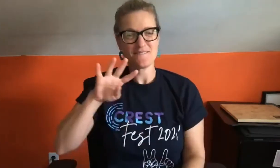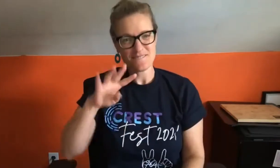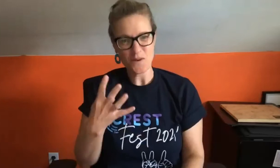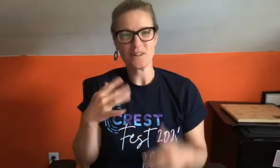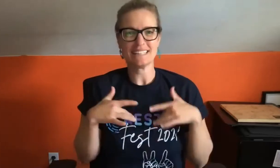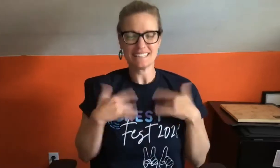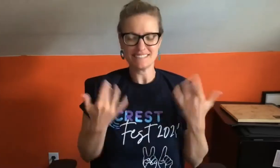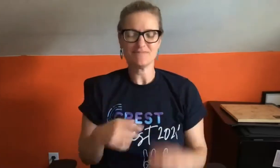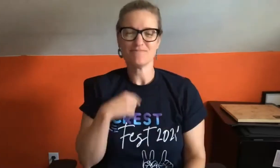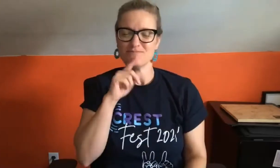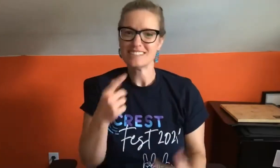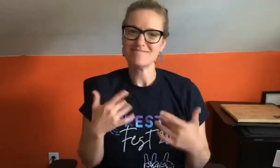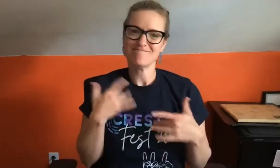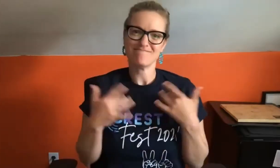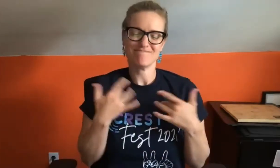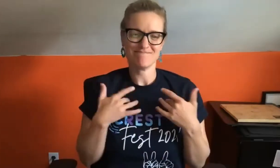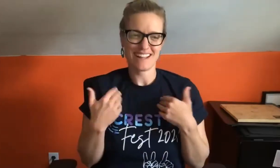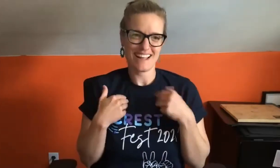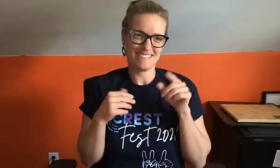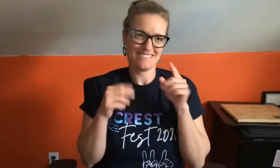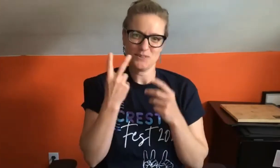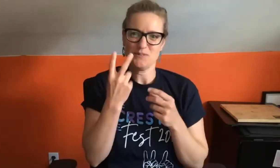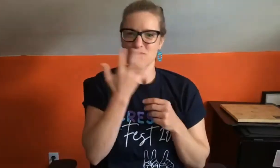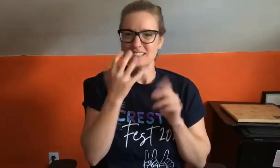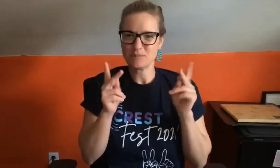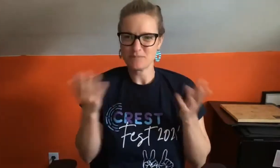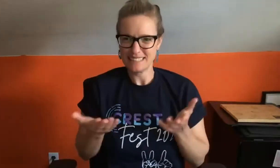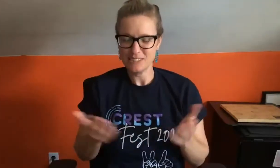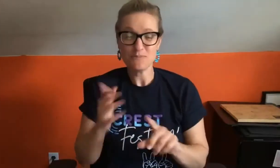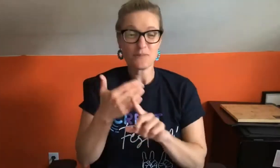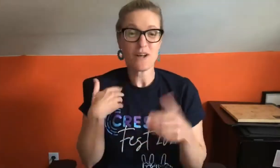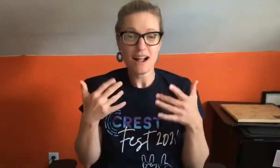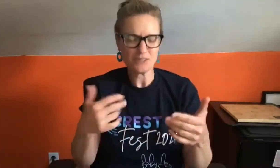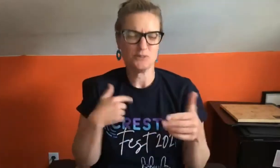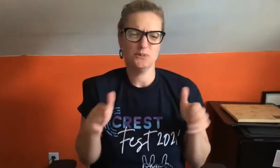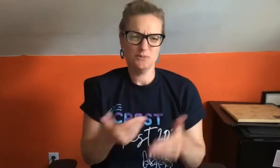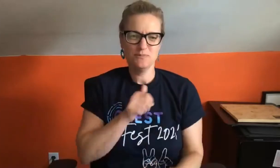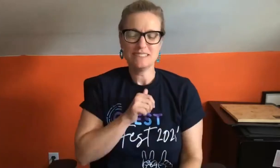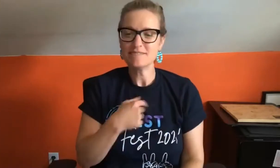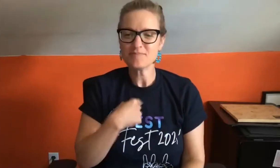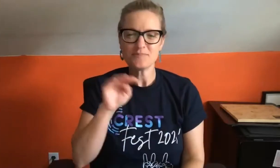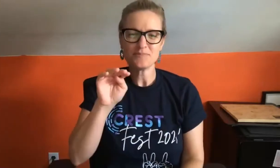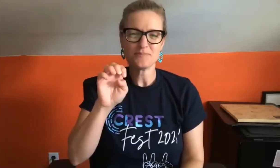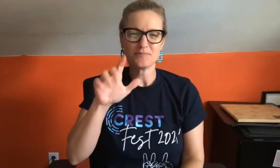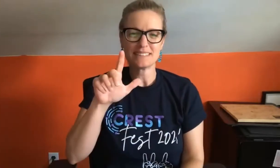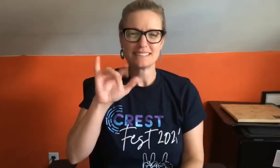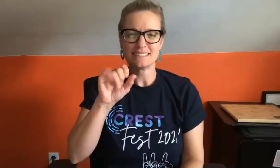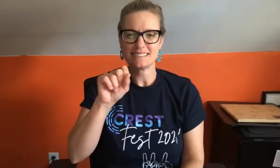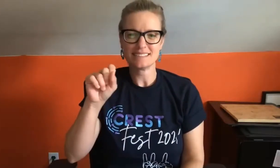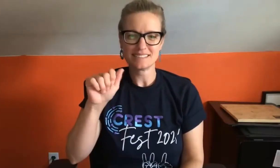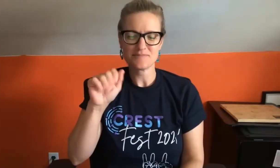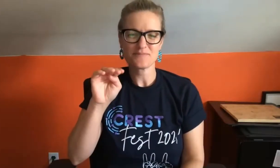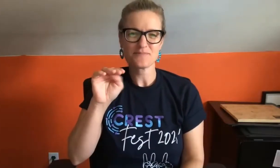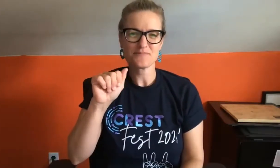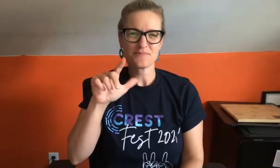Crest Fest is rolling right along. is our fourth event and we're very excited to have two amazing speakers here.